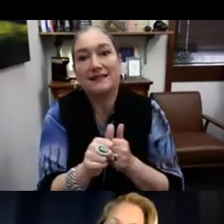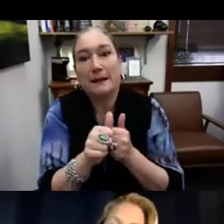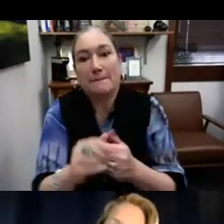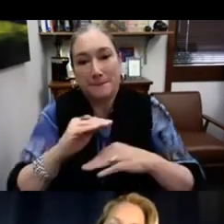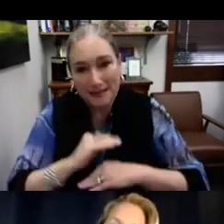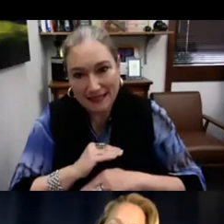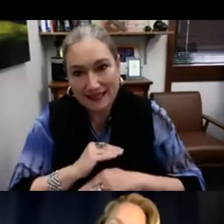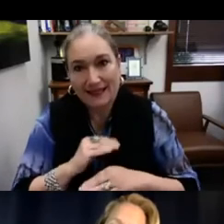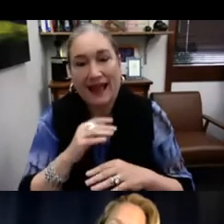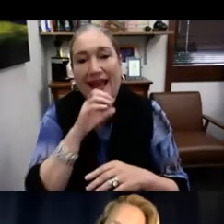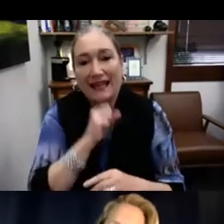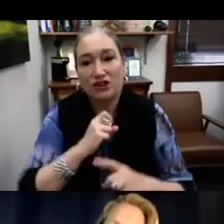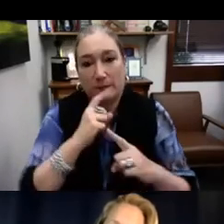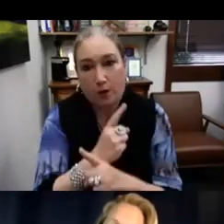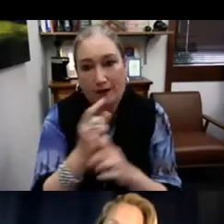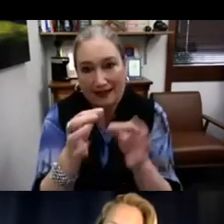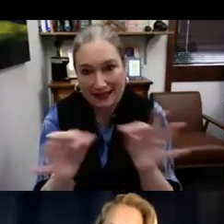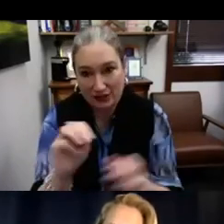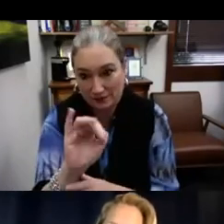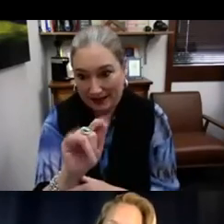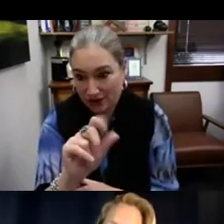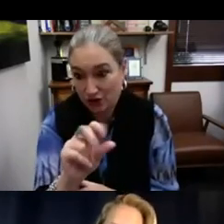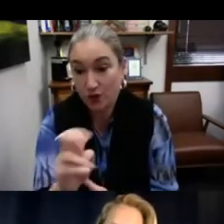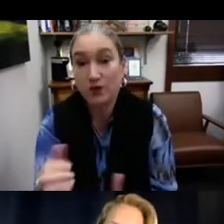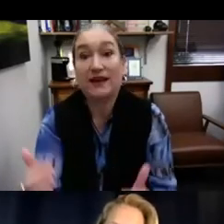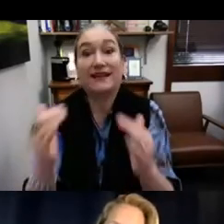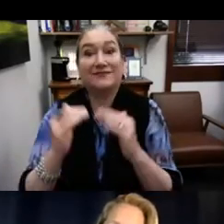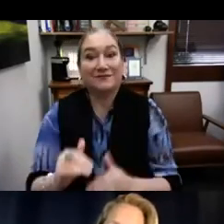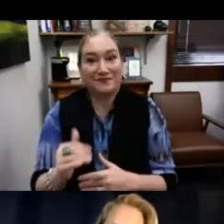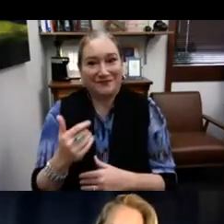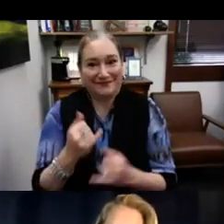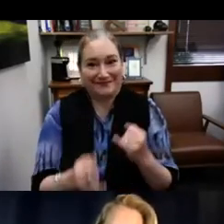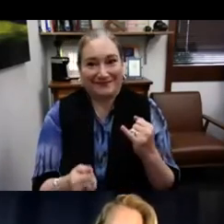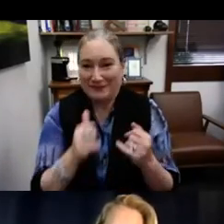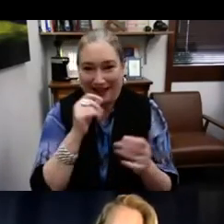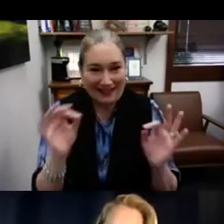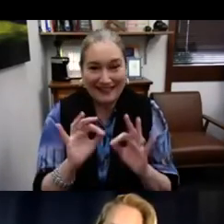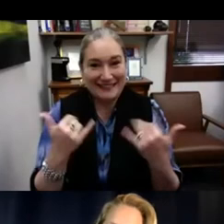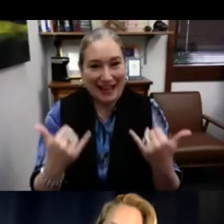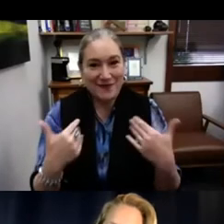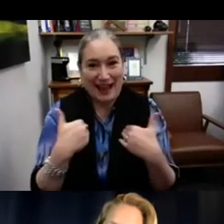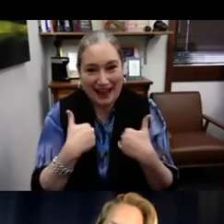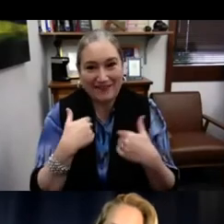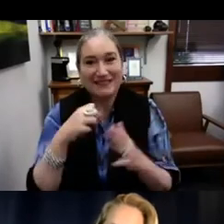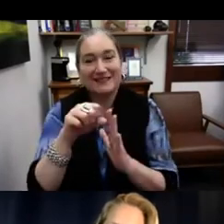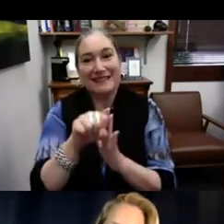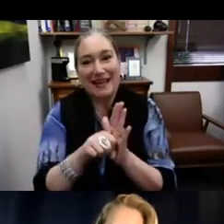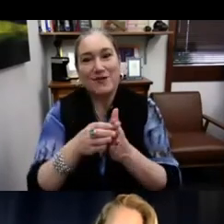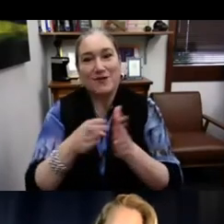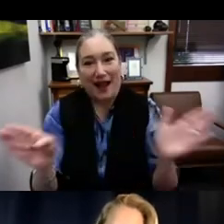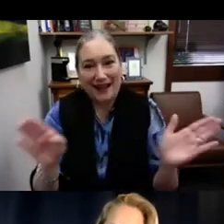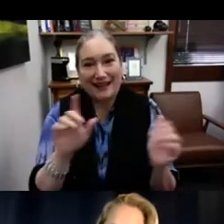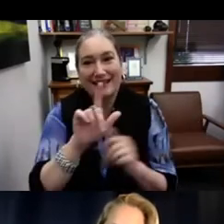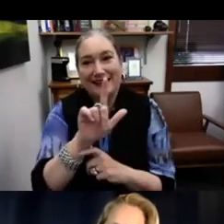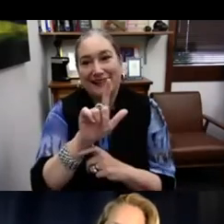to make sure that each deaf child is following along in meeting the age-appropriate milestones. Last but not